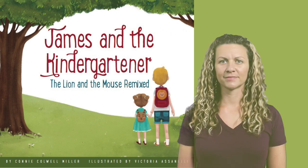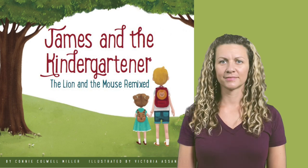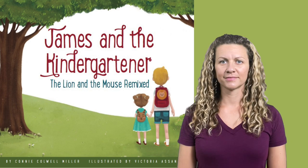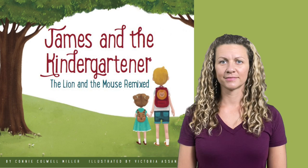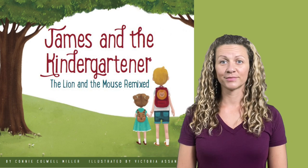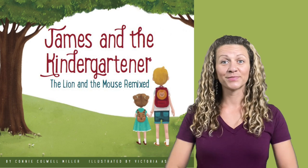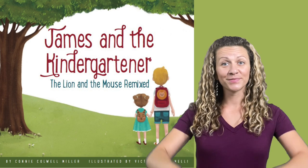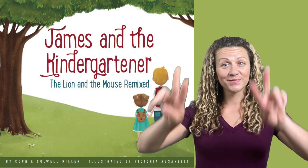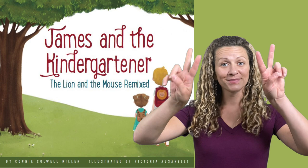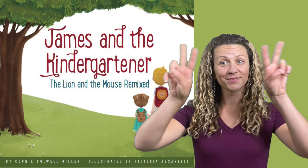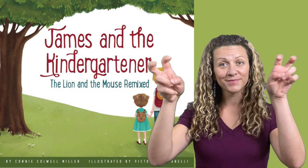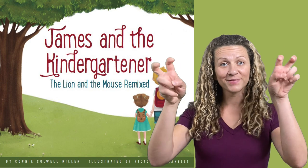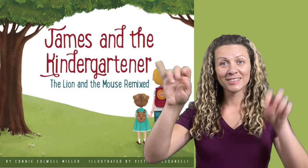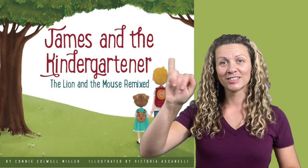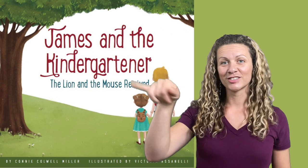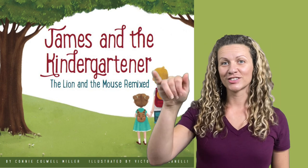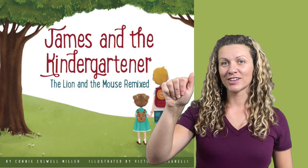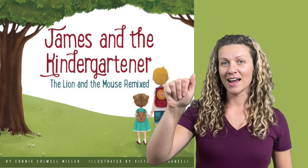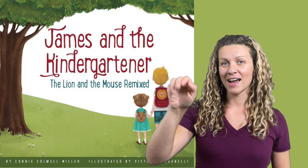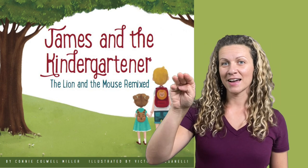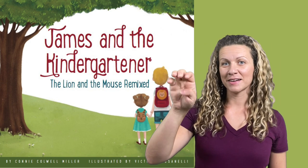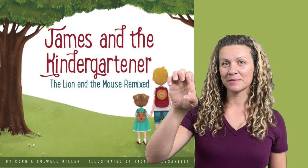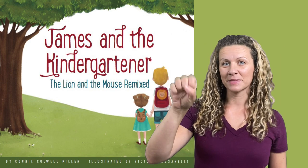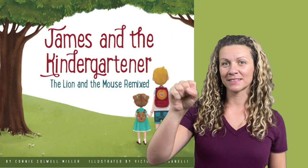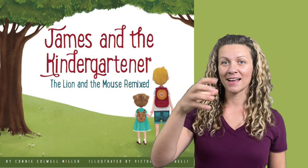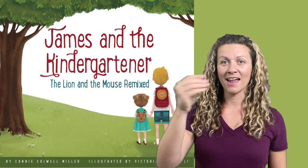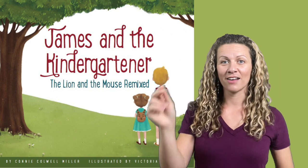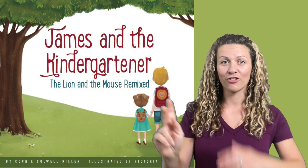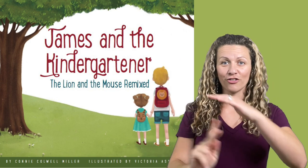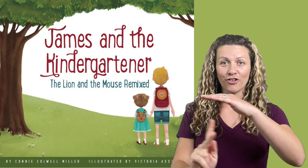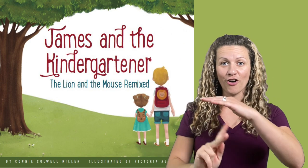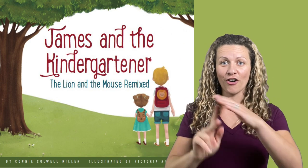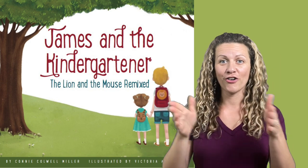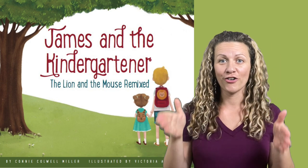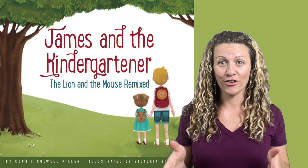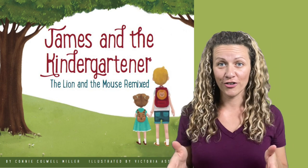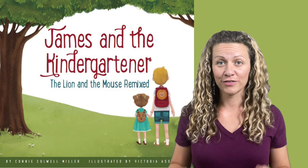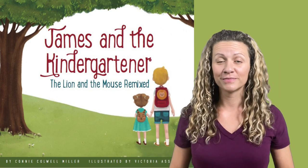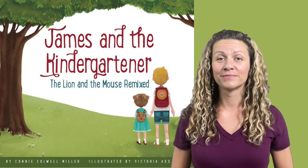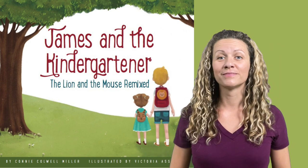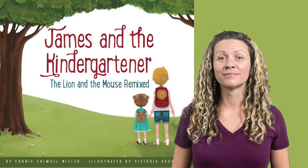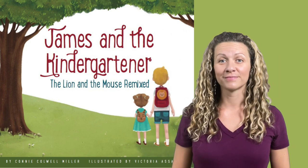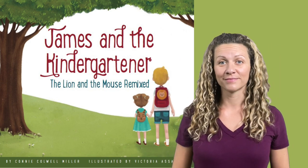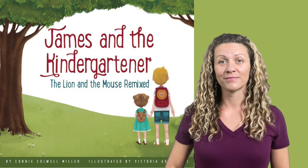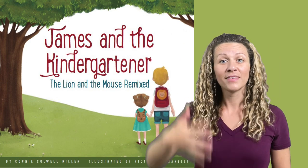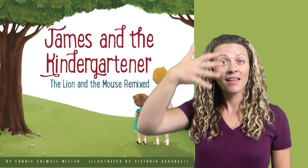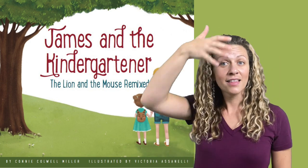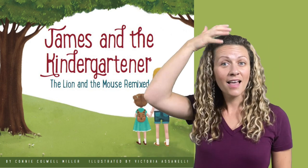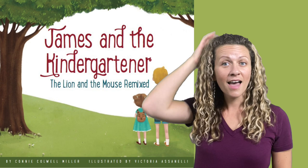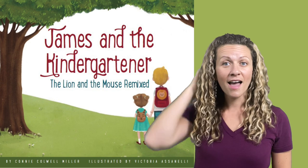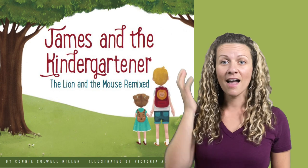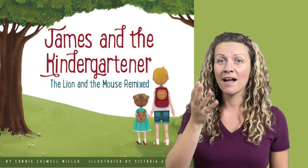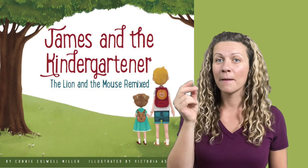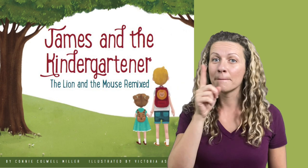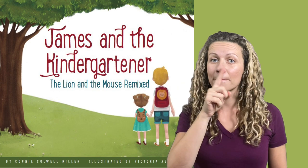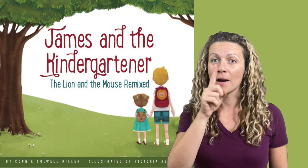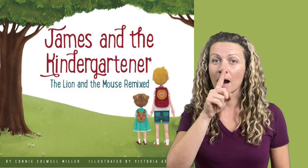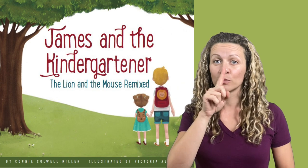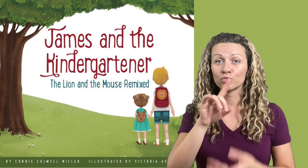The title of this story is James and the Kindergartner, The Lion and the Mouse